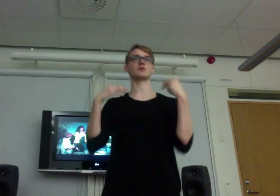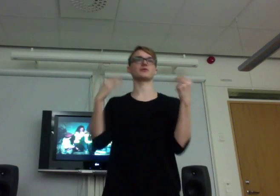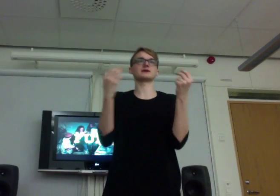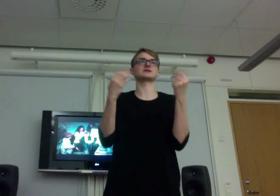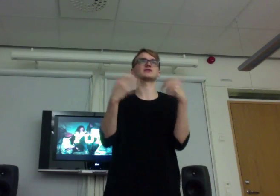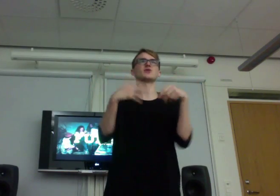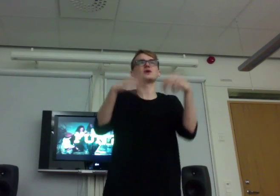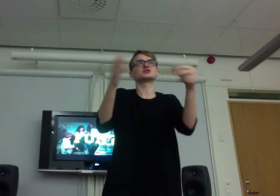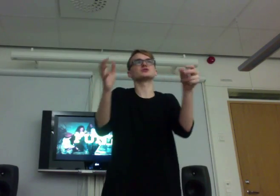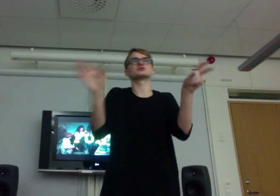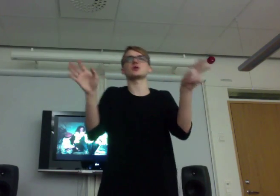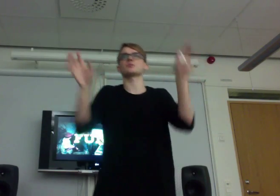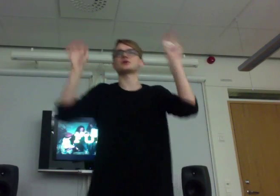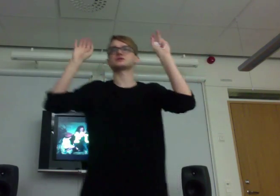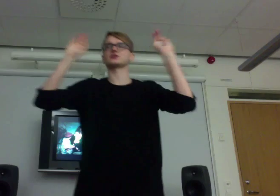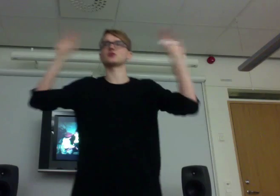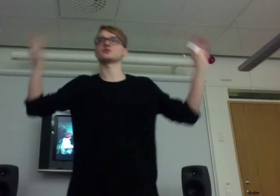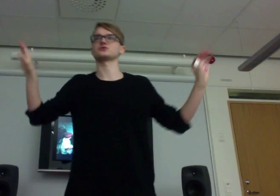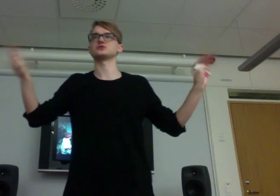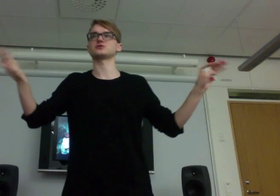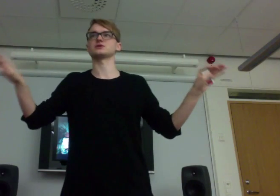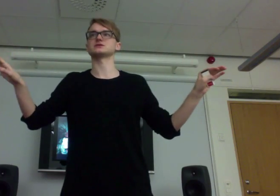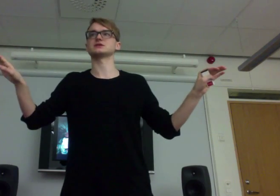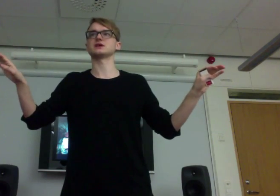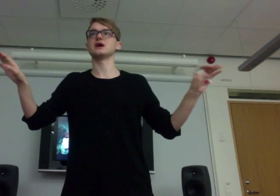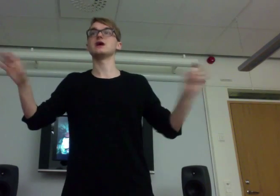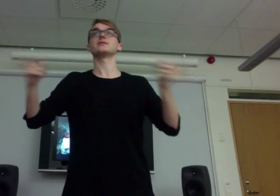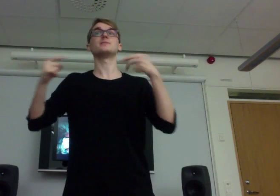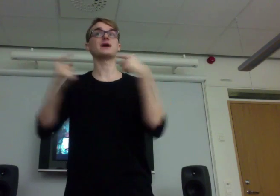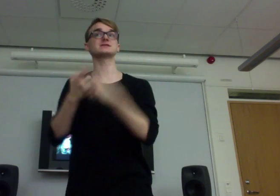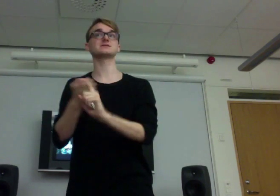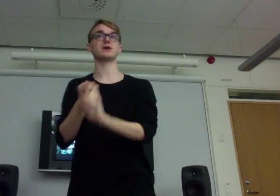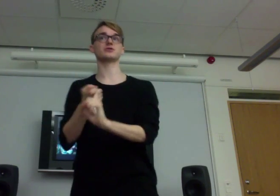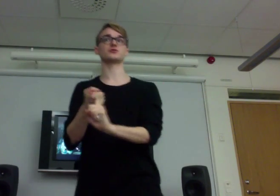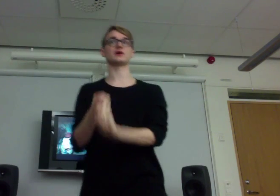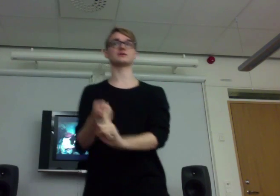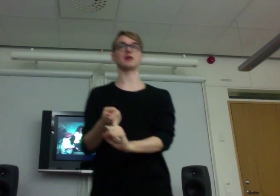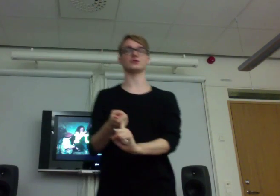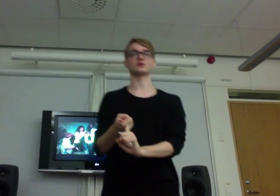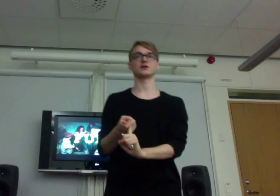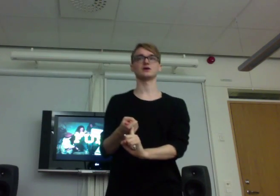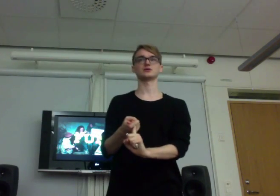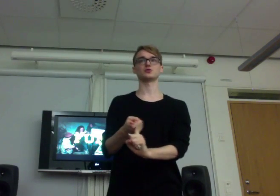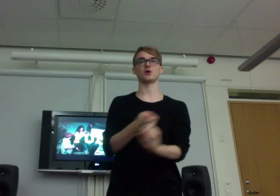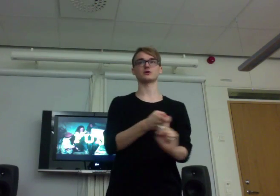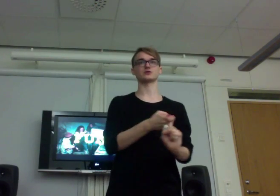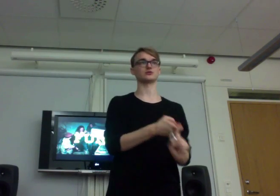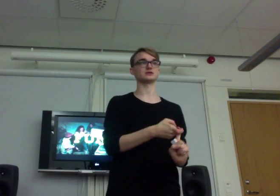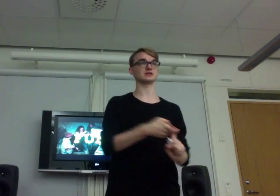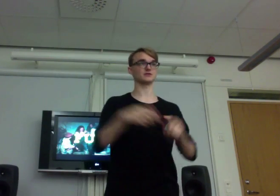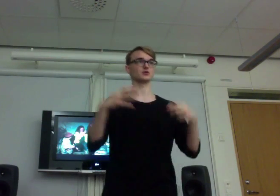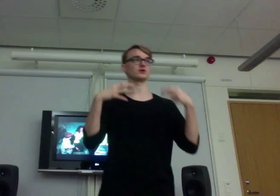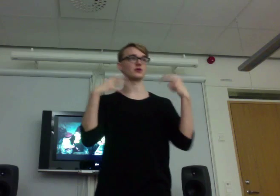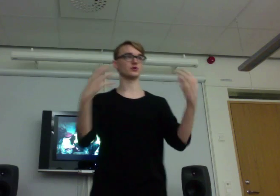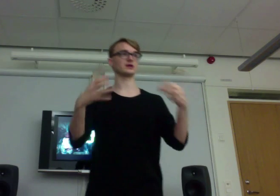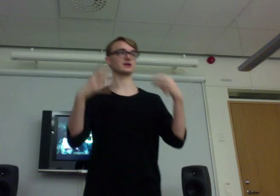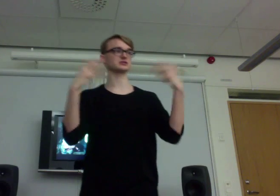thinks that, no, I shouldn't stop because I don't want to destroy the scene. The best method right now to work to this, if you're doing a really strong